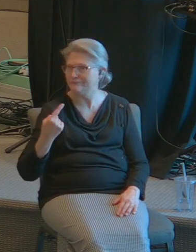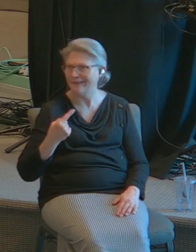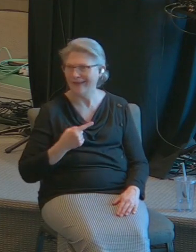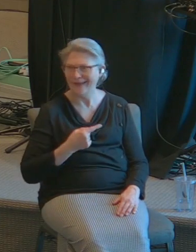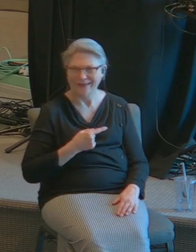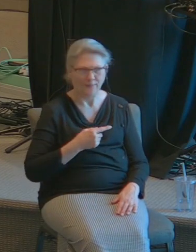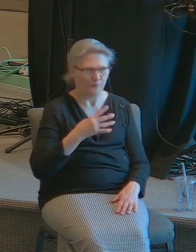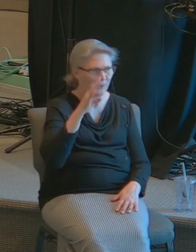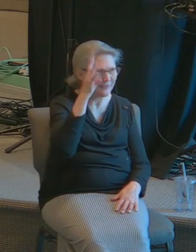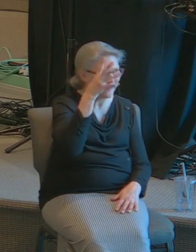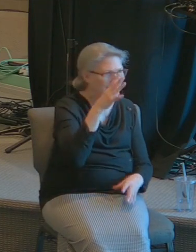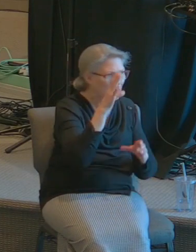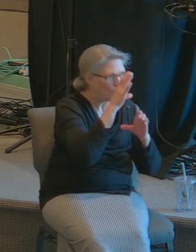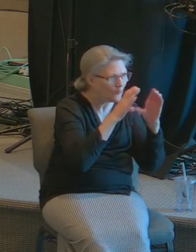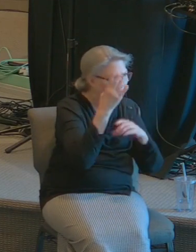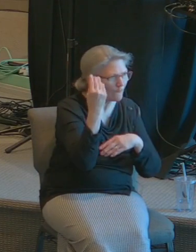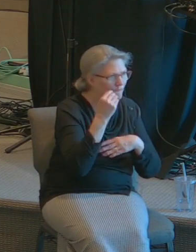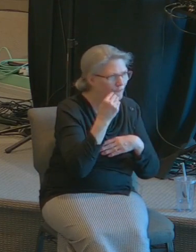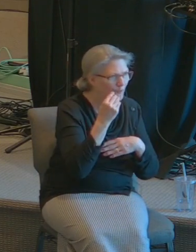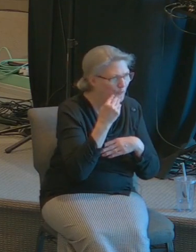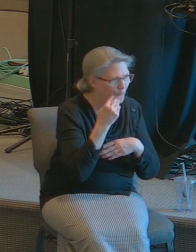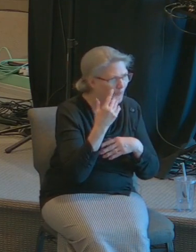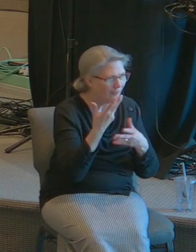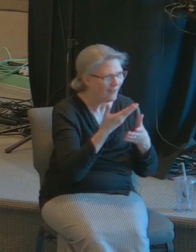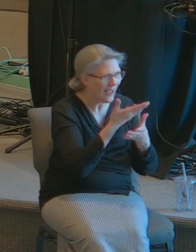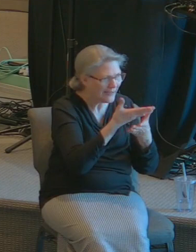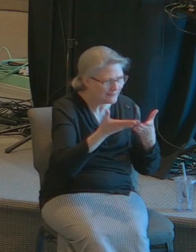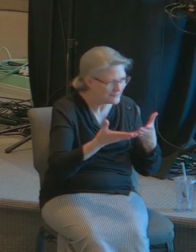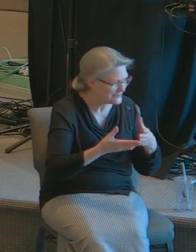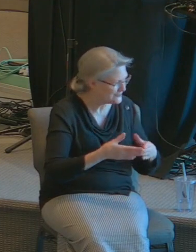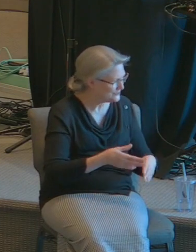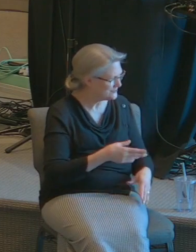something to cover up my activity